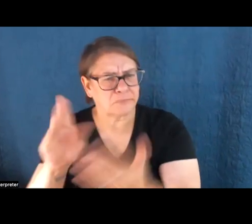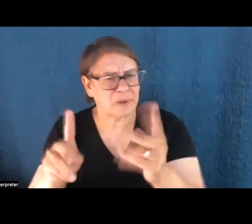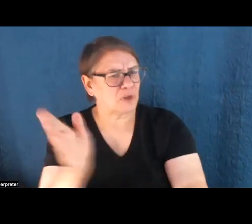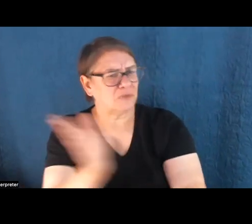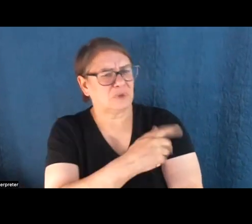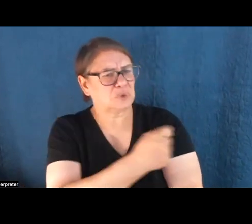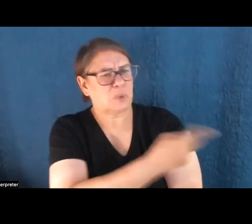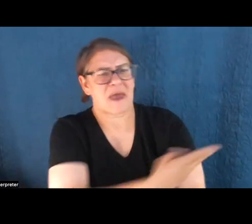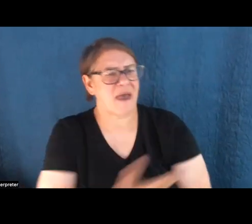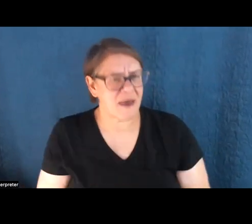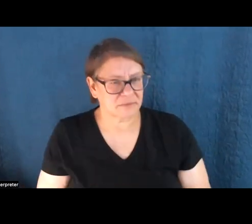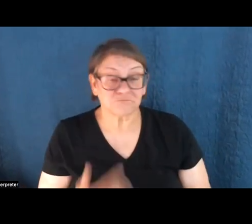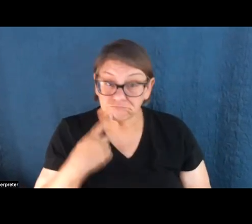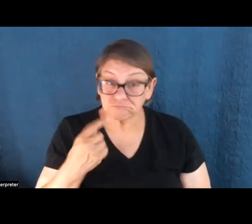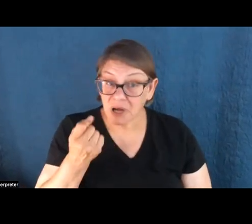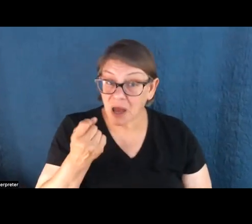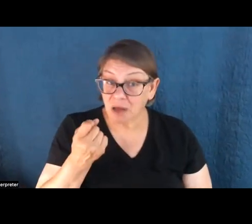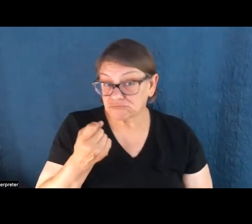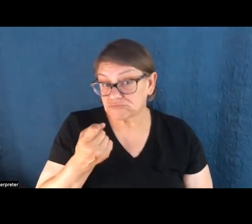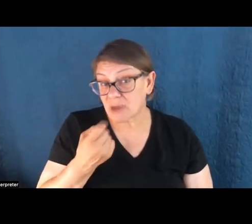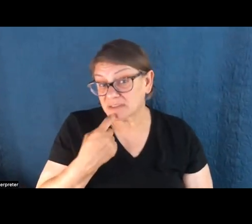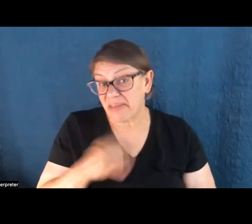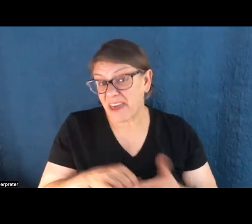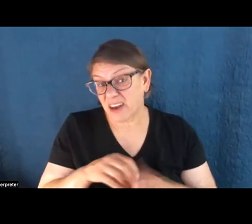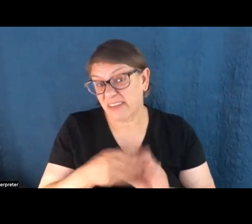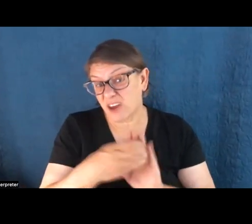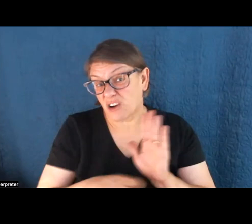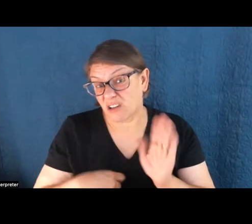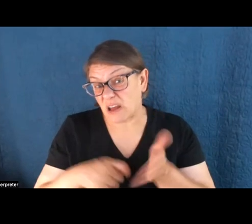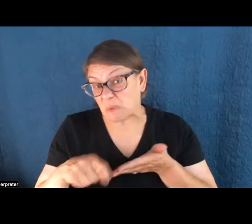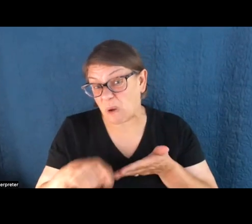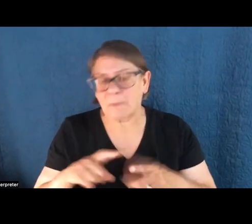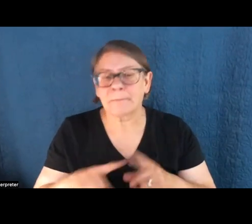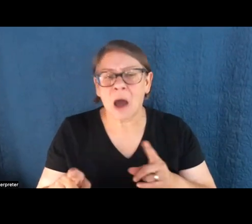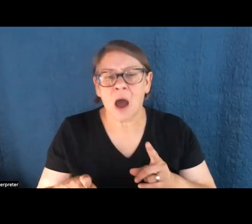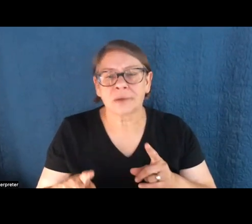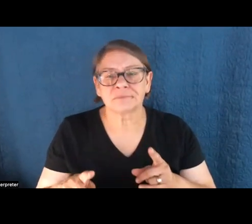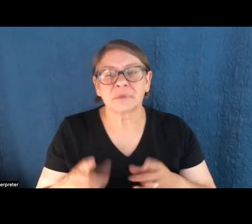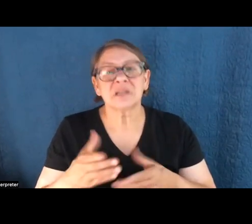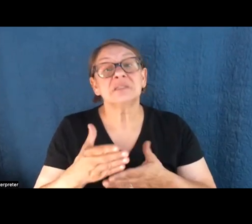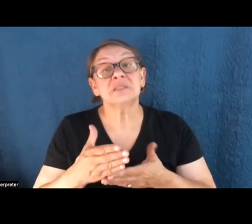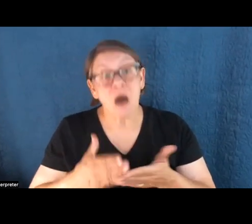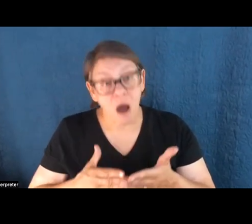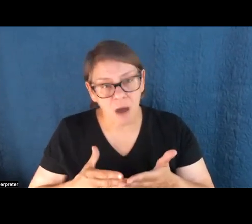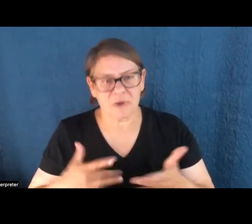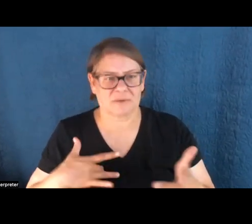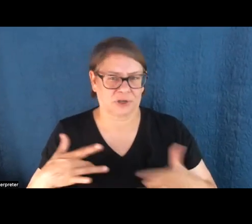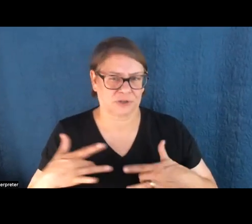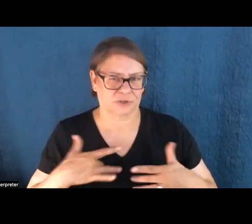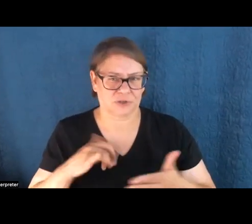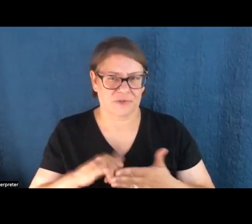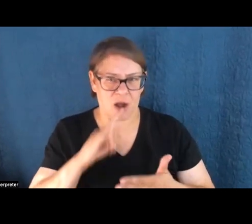And I, you know, I acknowledge that in the piece that I wrote. But the reality is that at least some of the concerns that are being